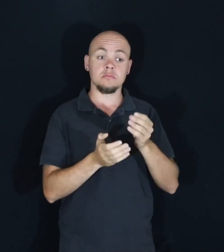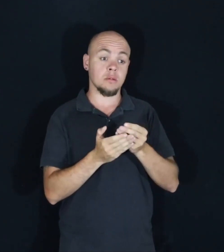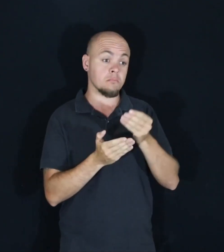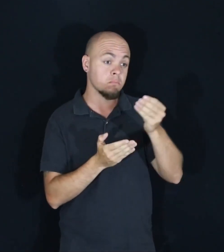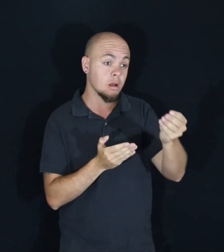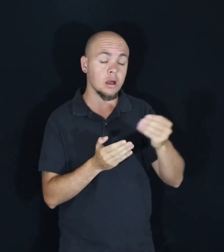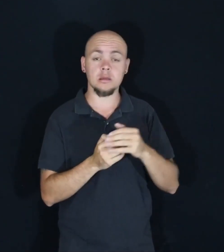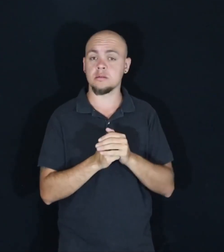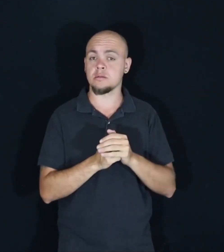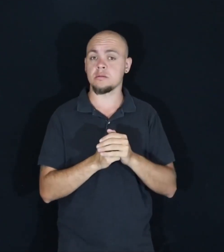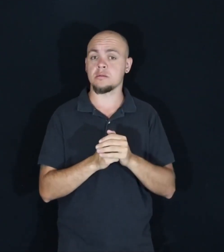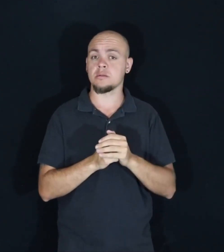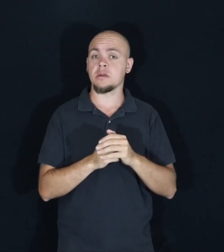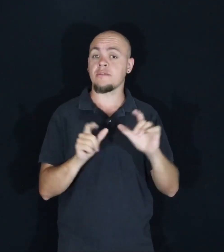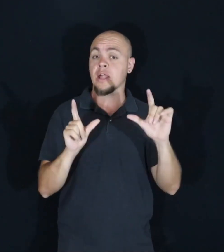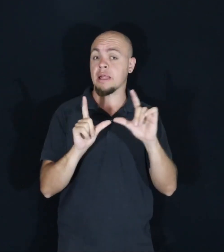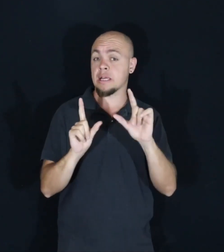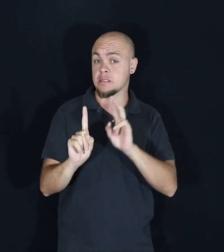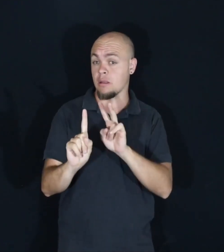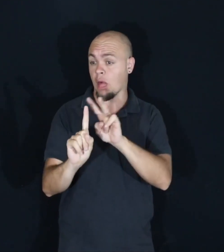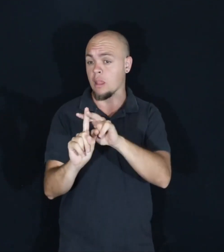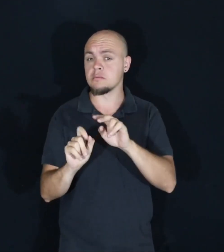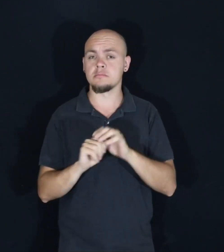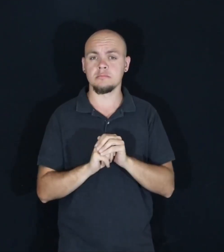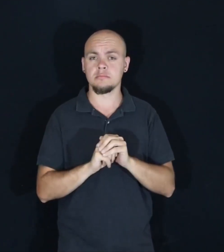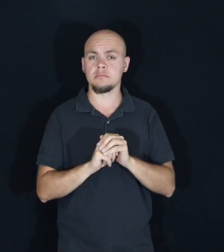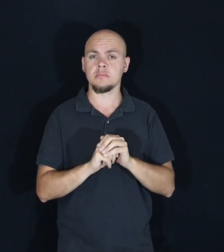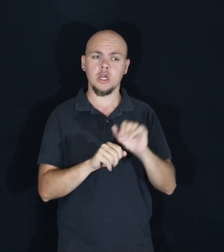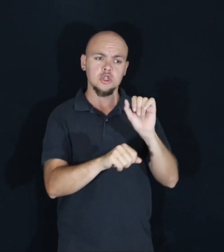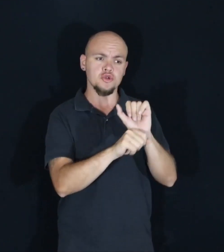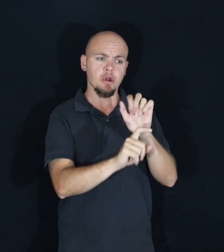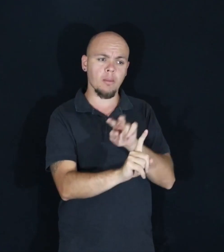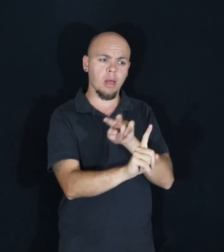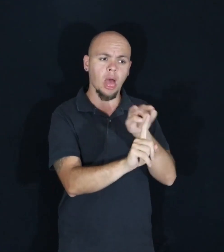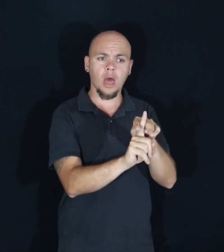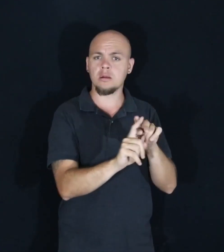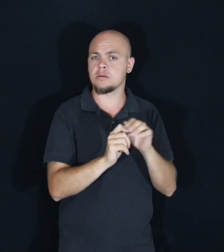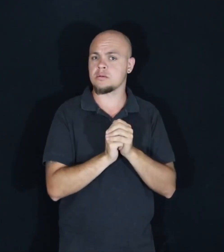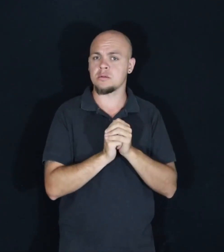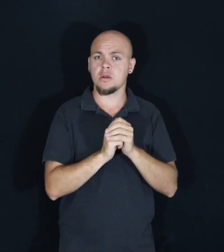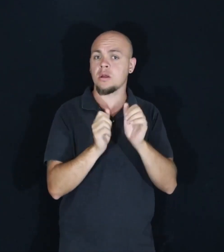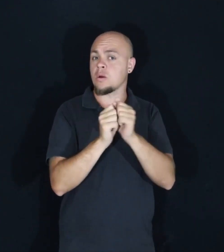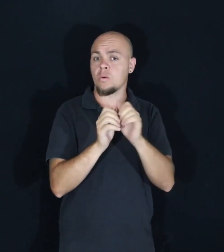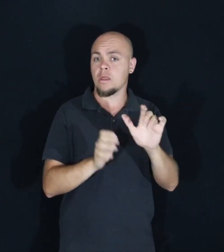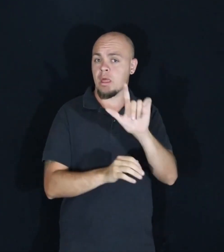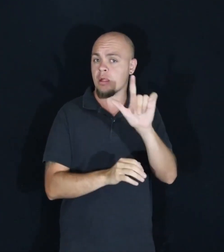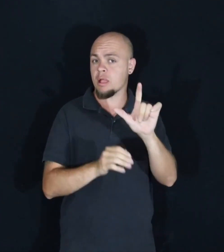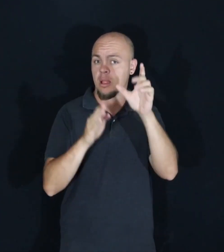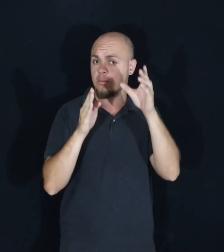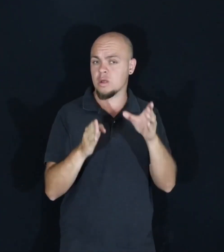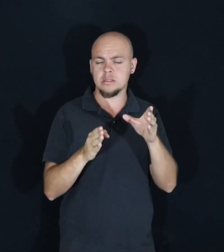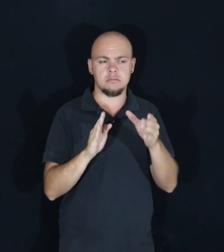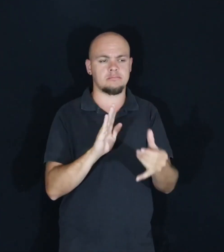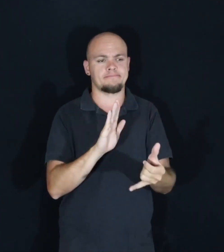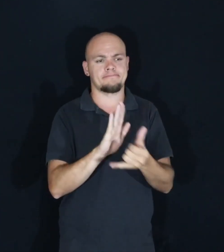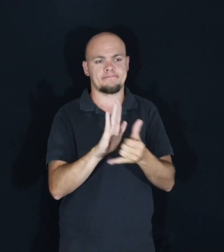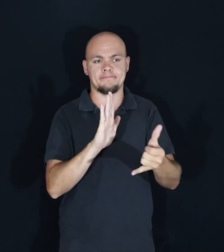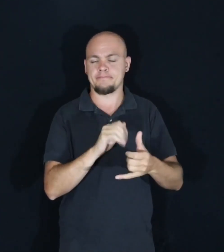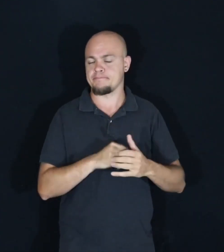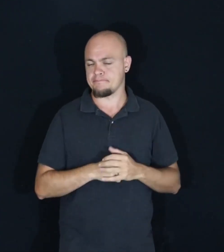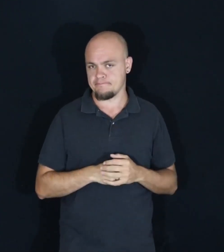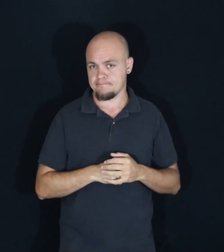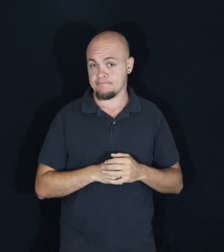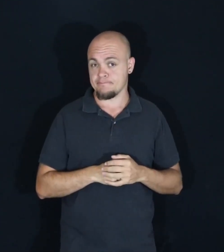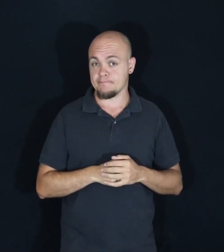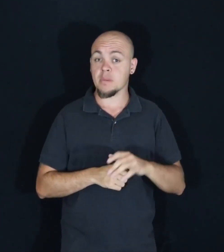for a lease, or applying for a job would become nearly impossible. But libraries